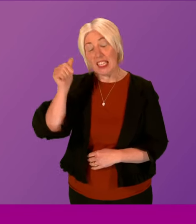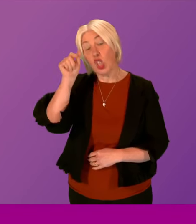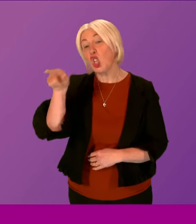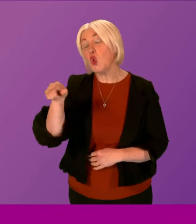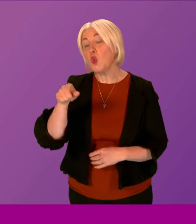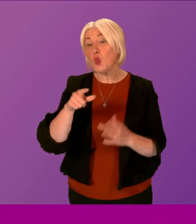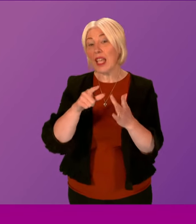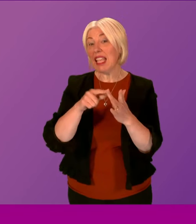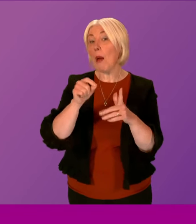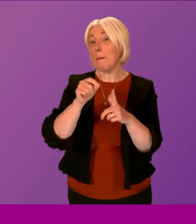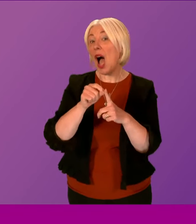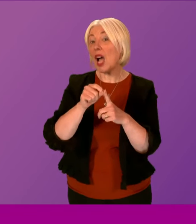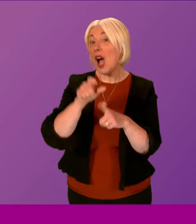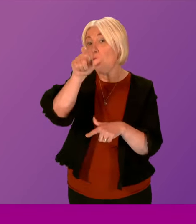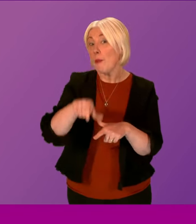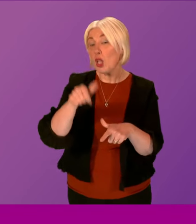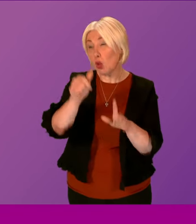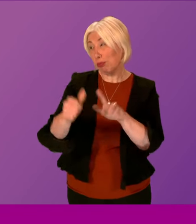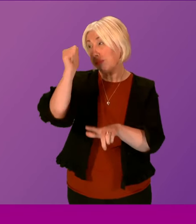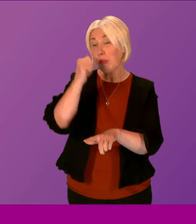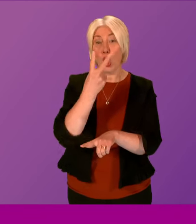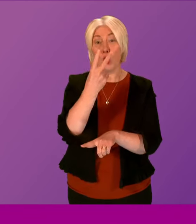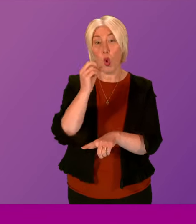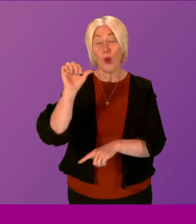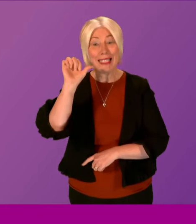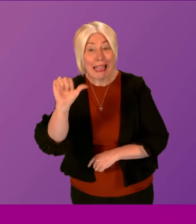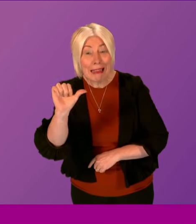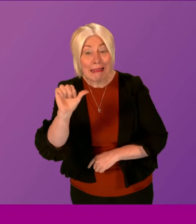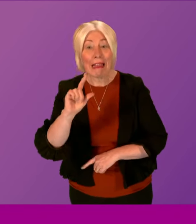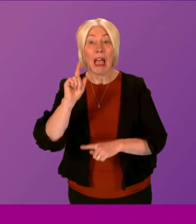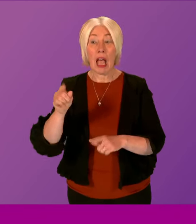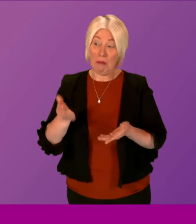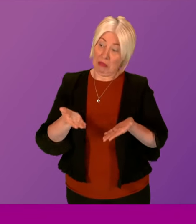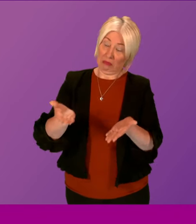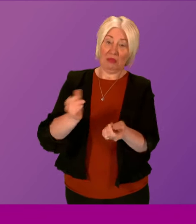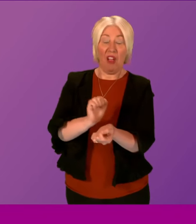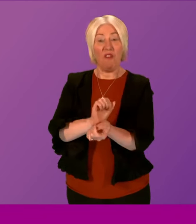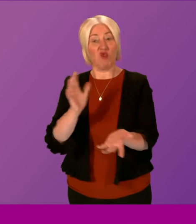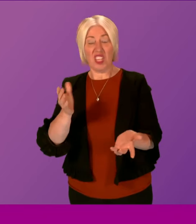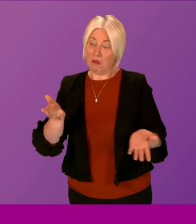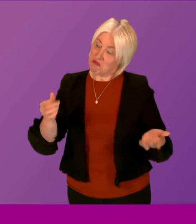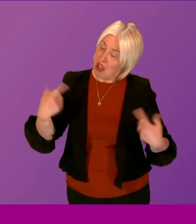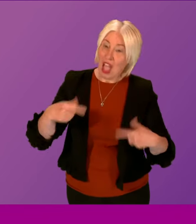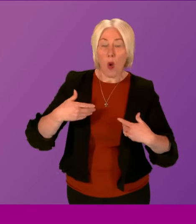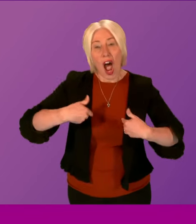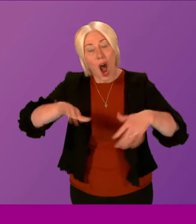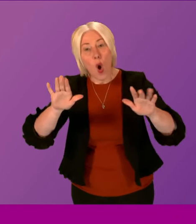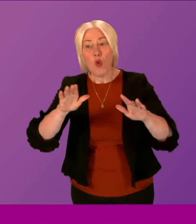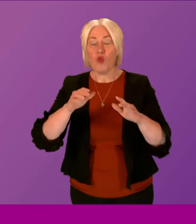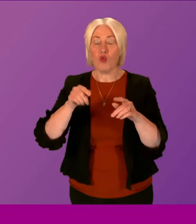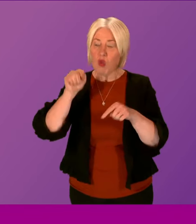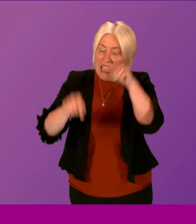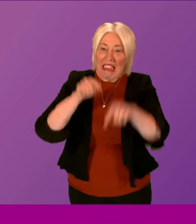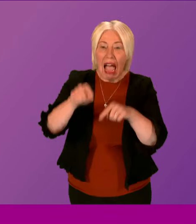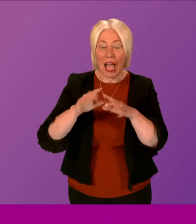Ian Packer as far back as 2006, but they gave him the freedom to carry on attacking and raping